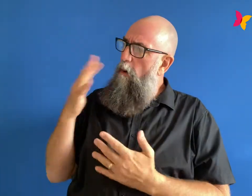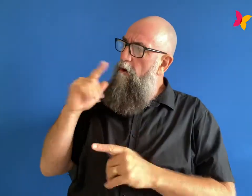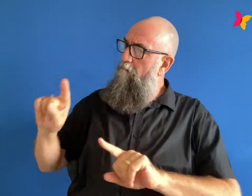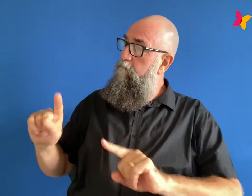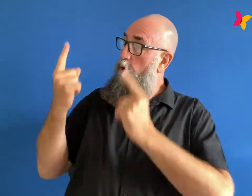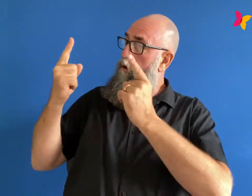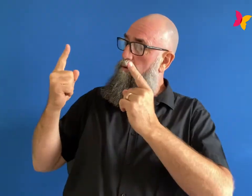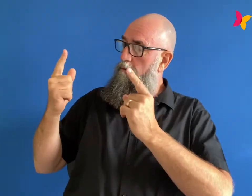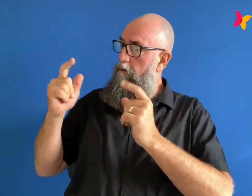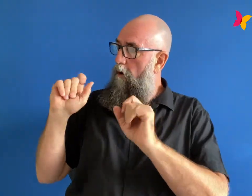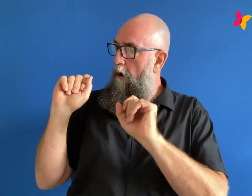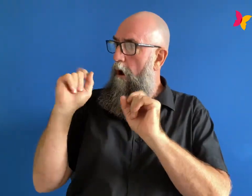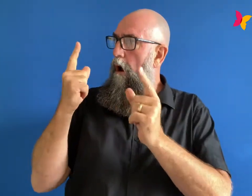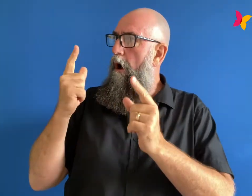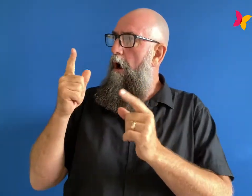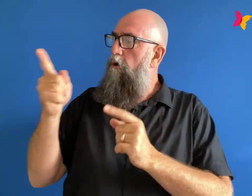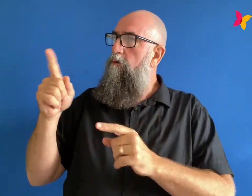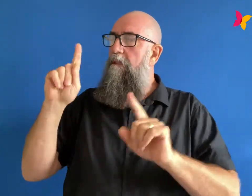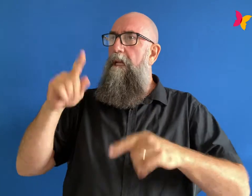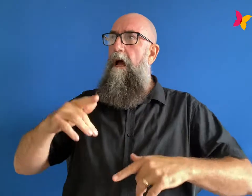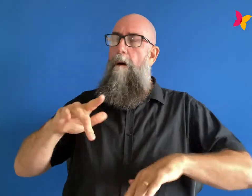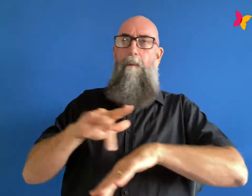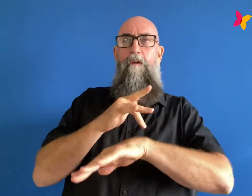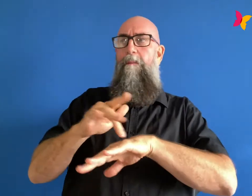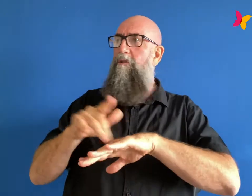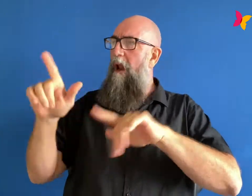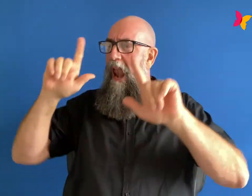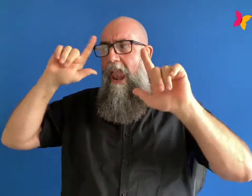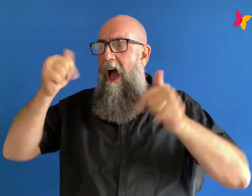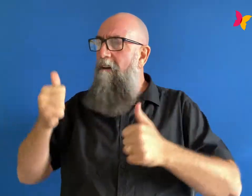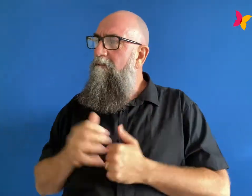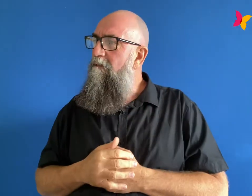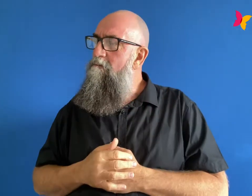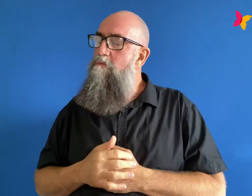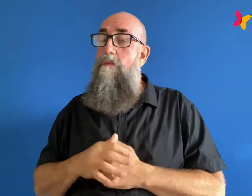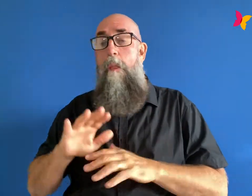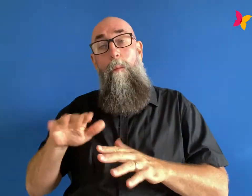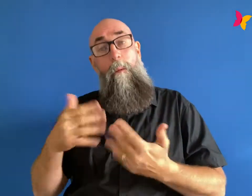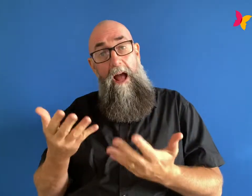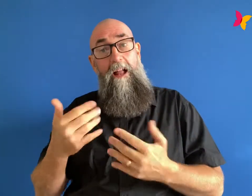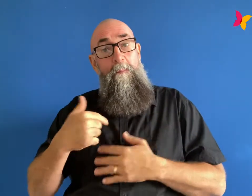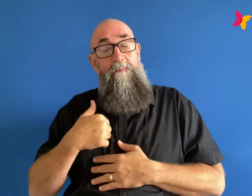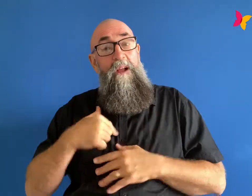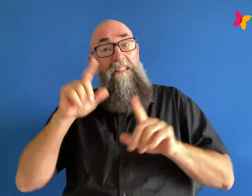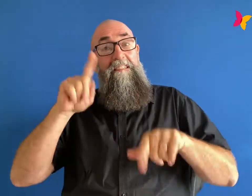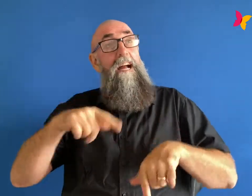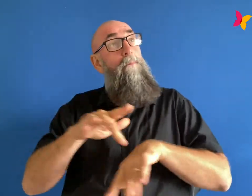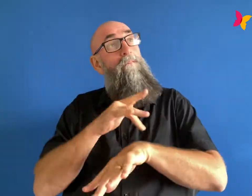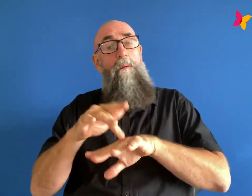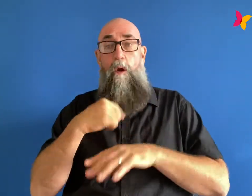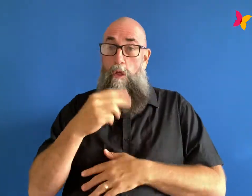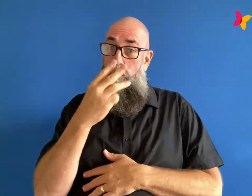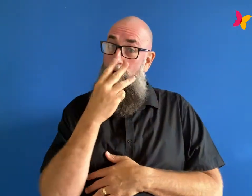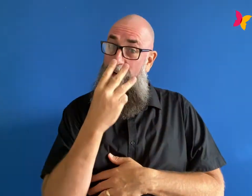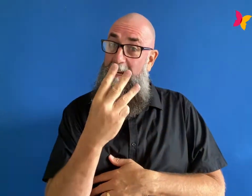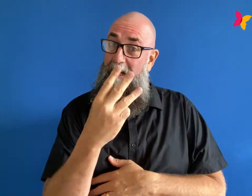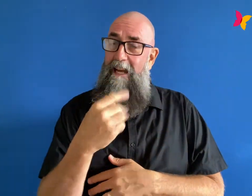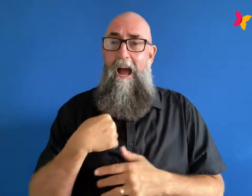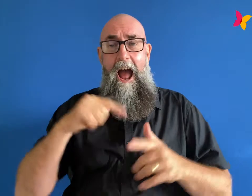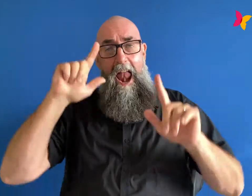in performing you had that instinct oh well i started when i was three doing dance classes and i loved it then i went